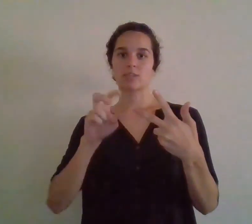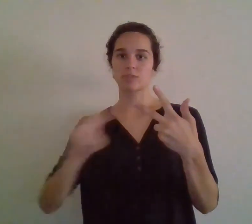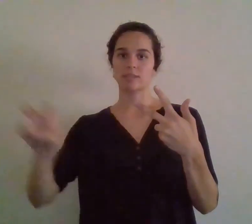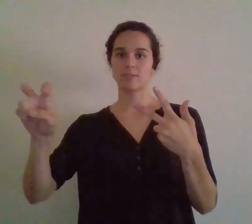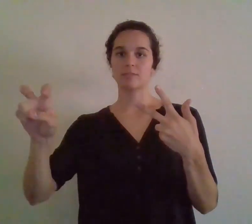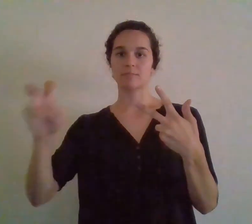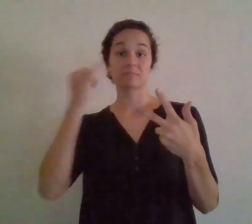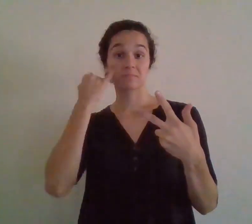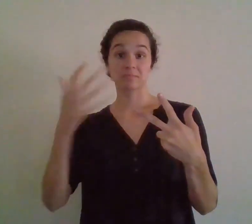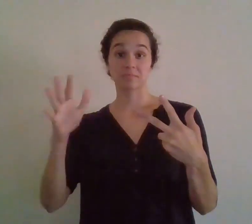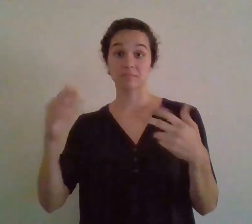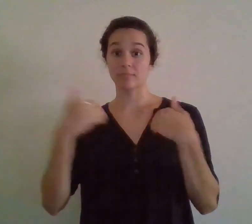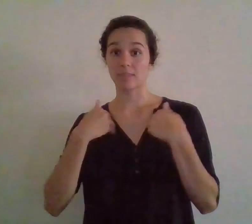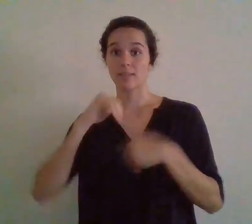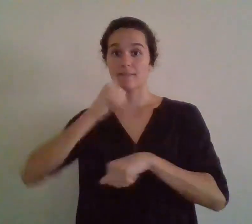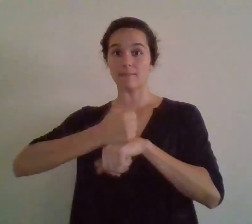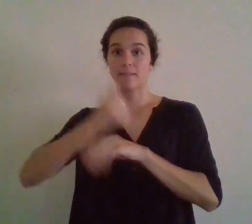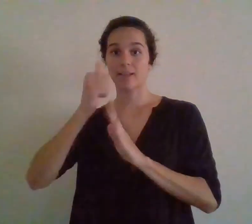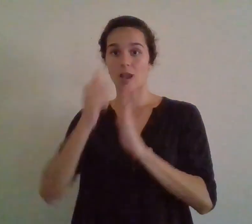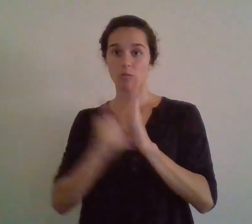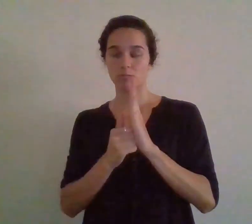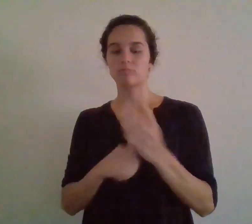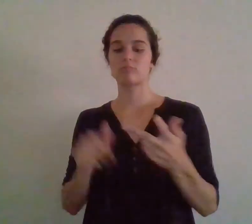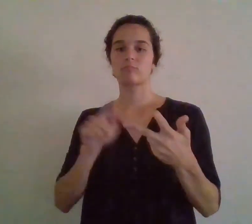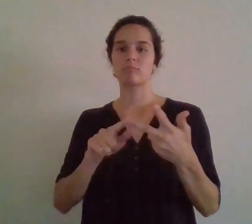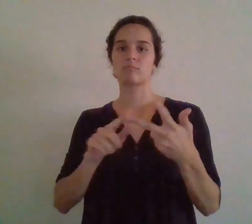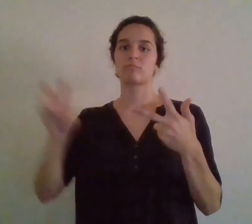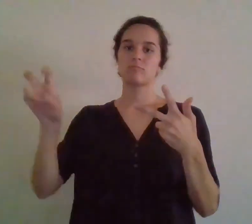If you already have your retirement account, you can transfer it to M1 Finance.